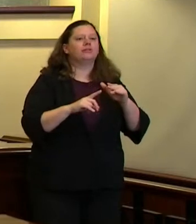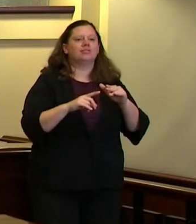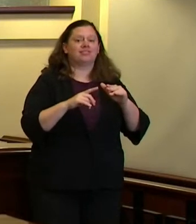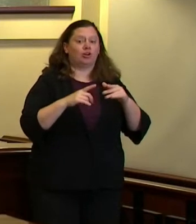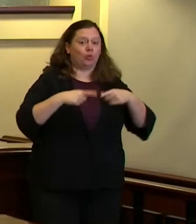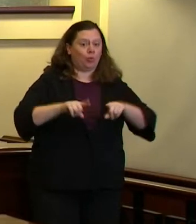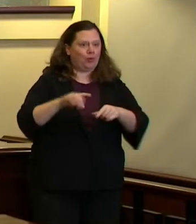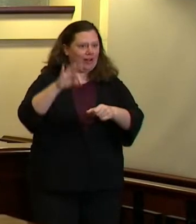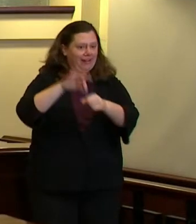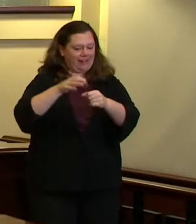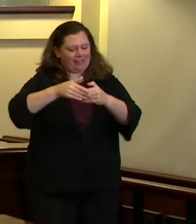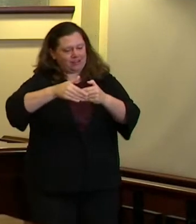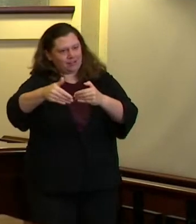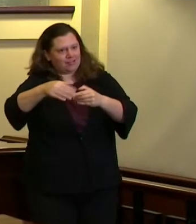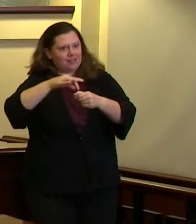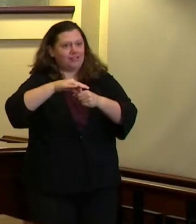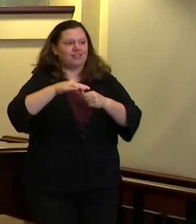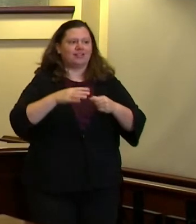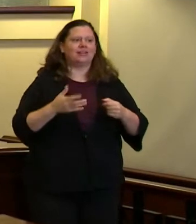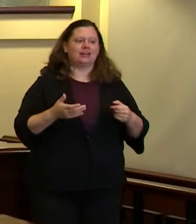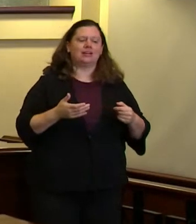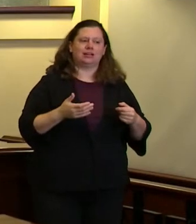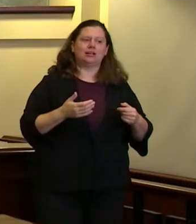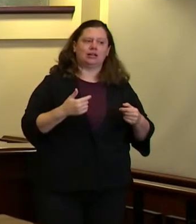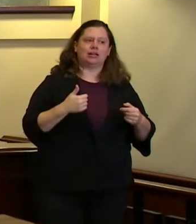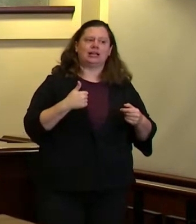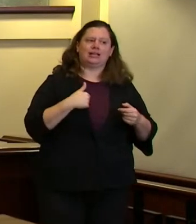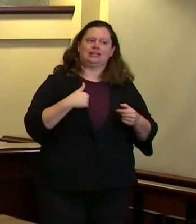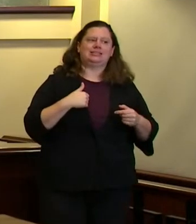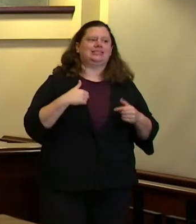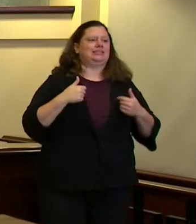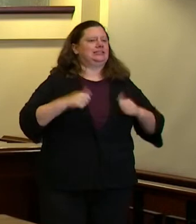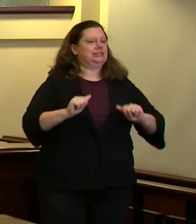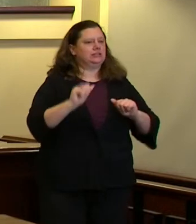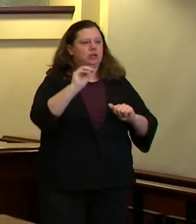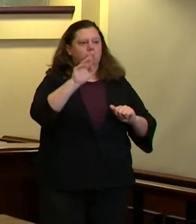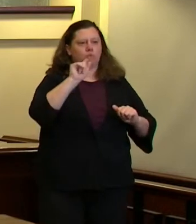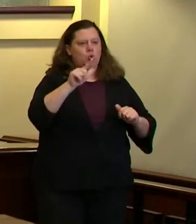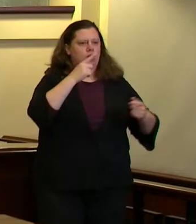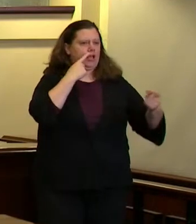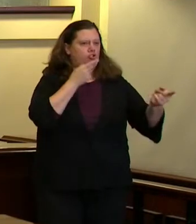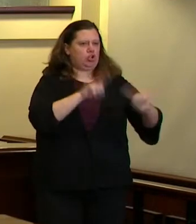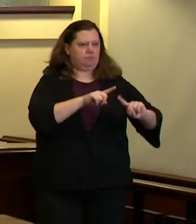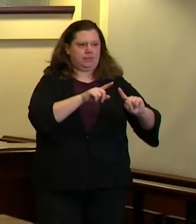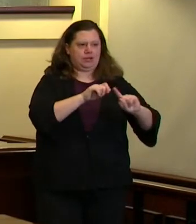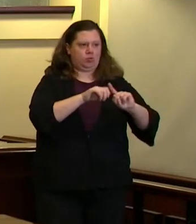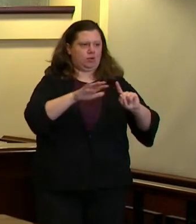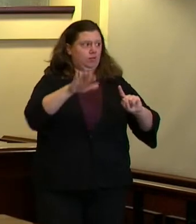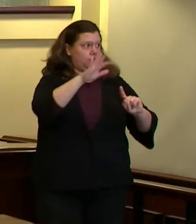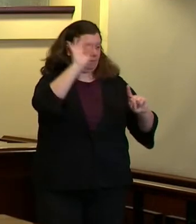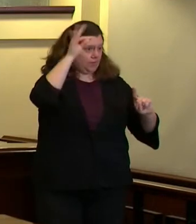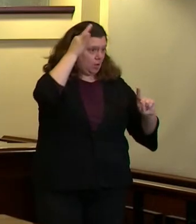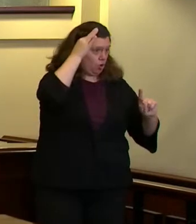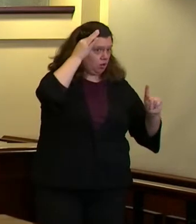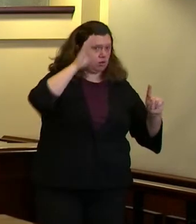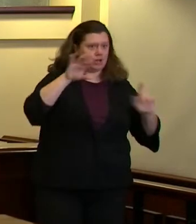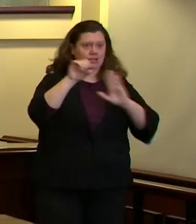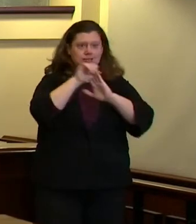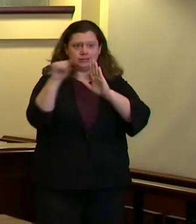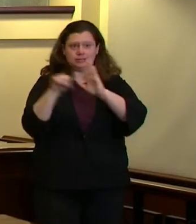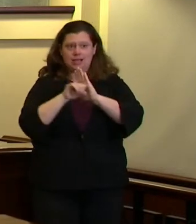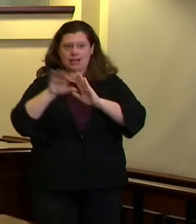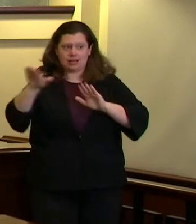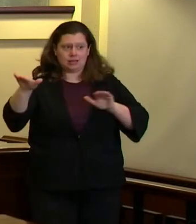is strong mutual aid agreements in place with our federal our state and our local law enforcement partners